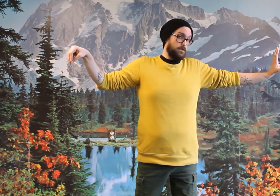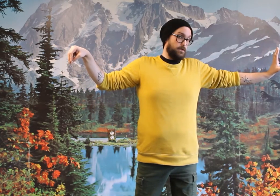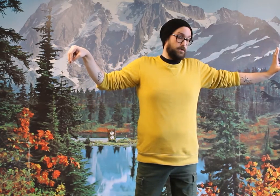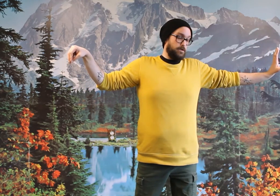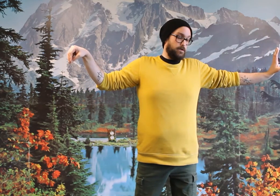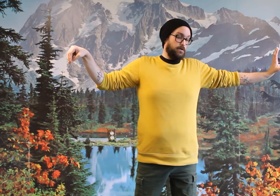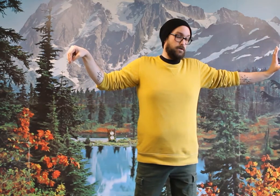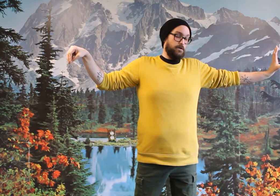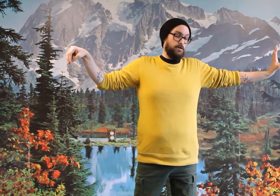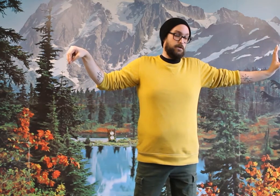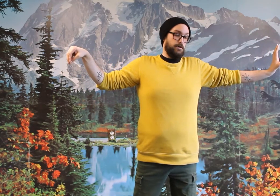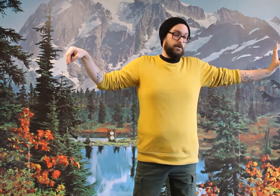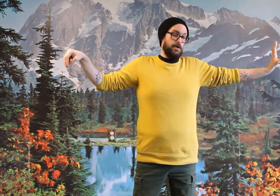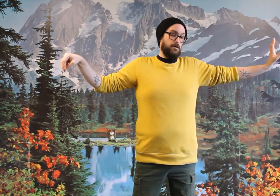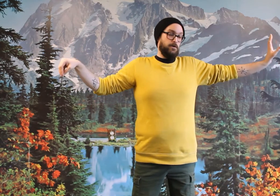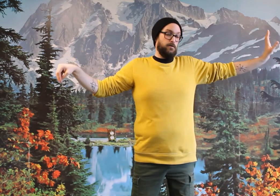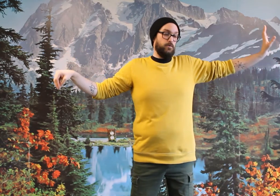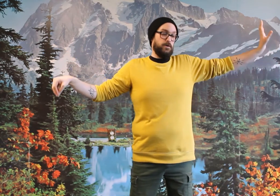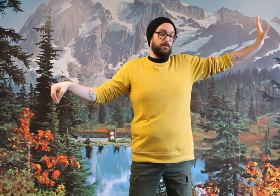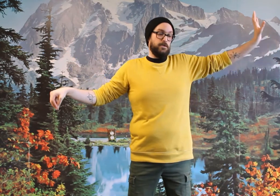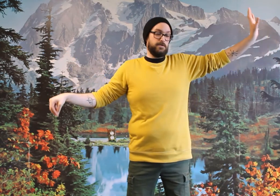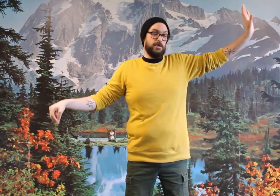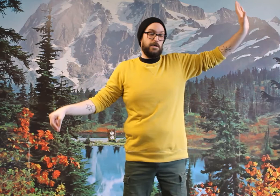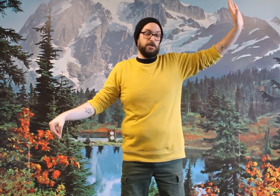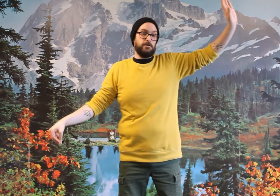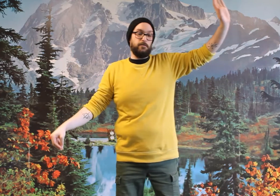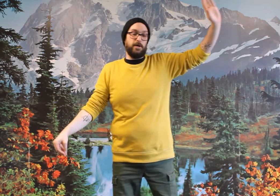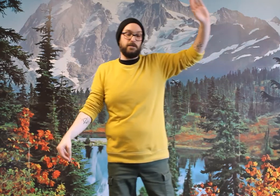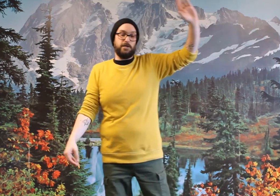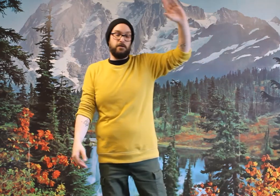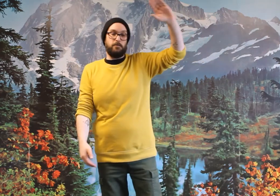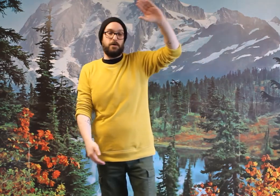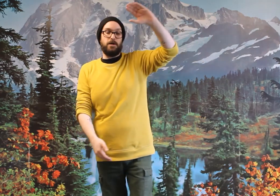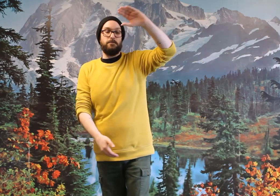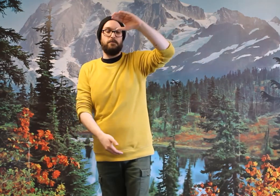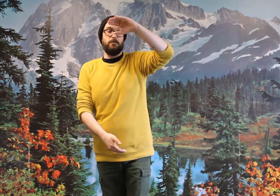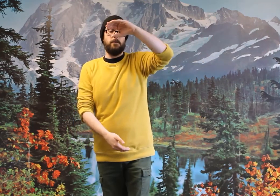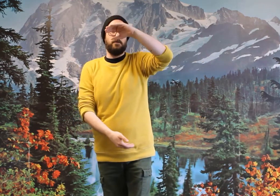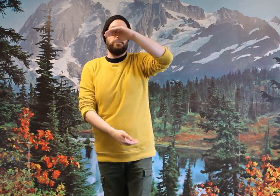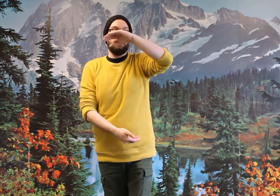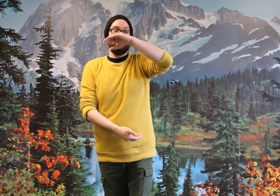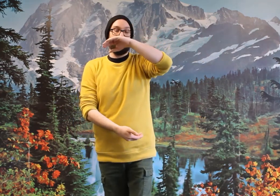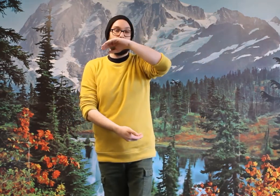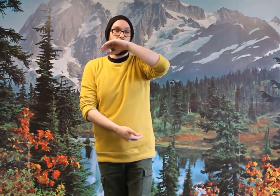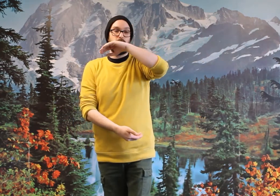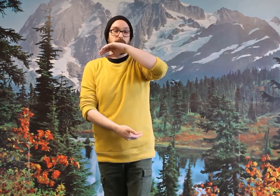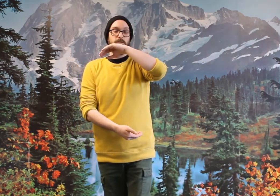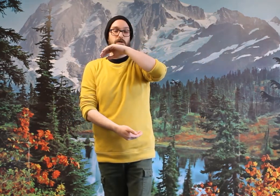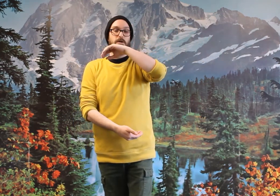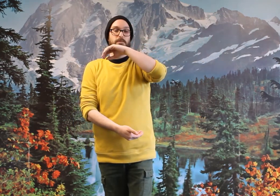Good. Now we're to bring this hand back down to the bottom. This off to the top.